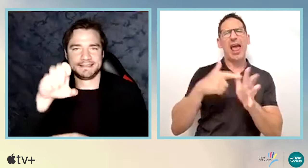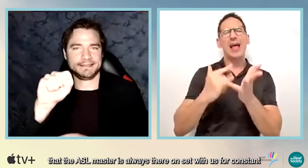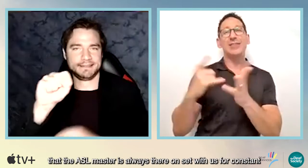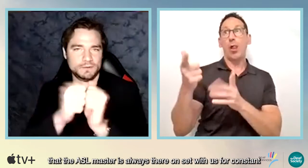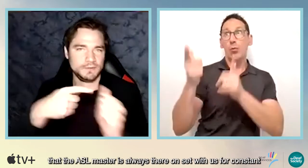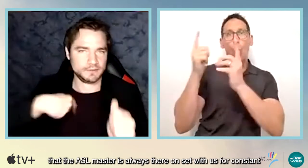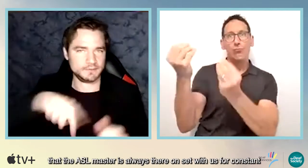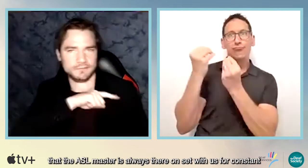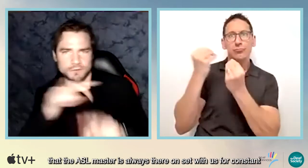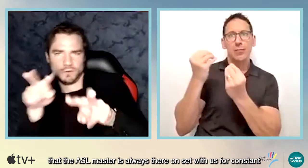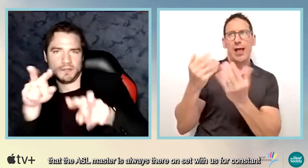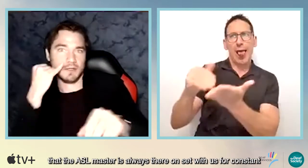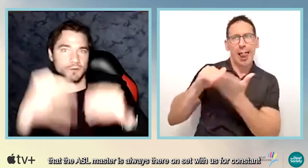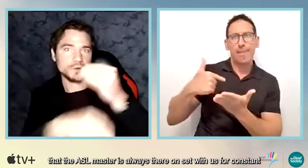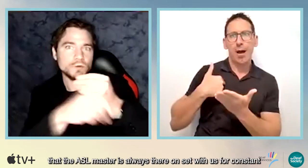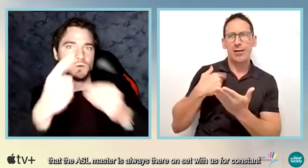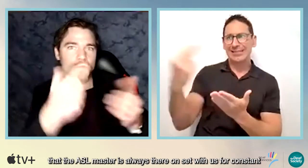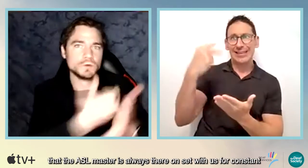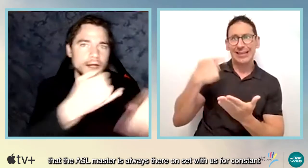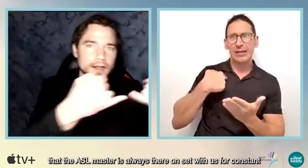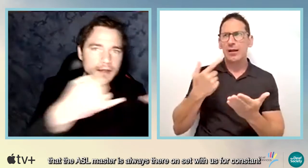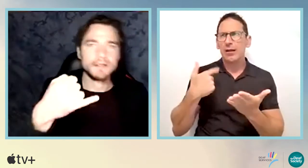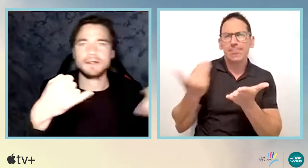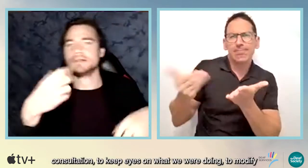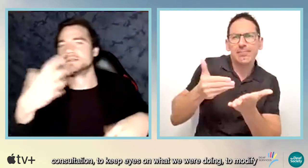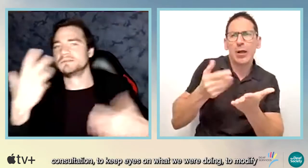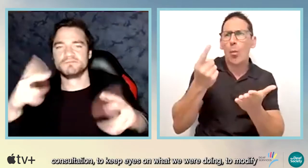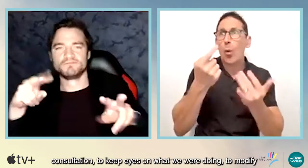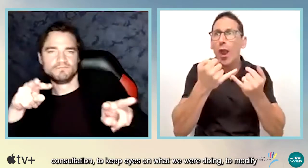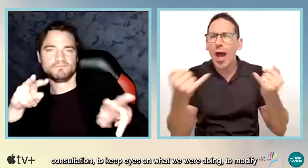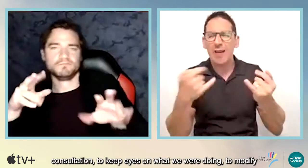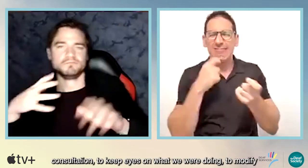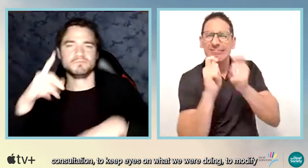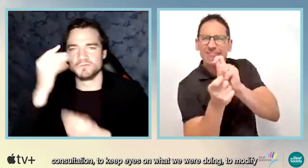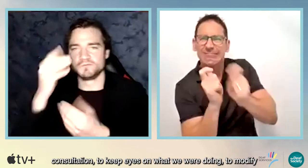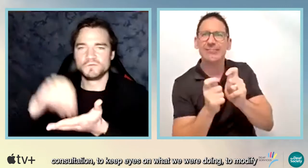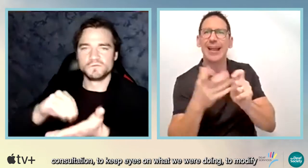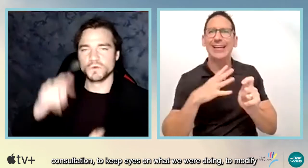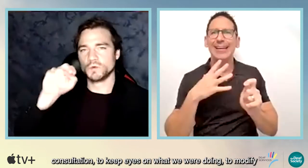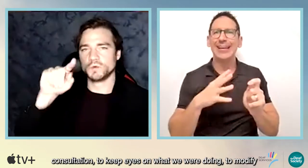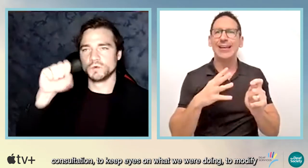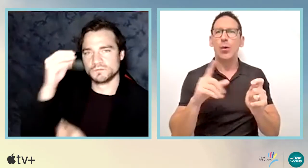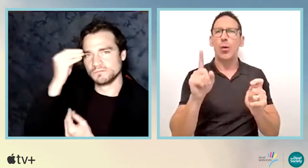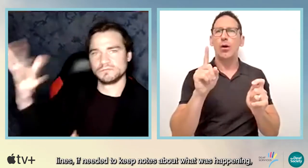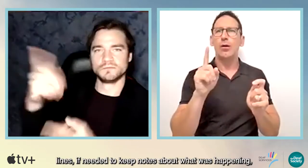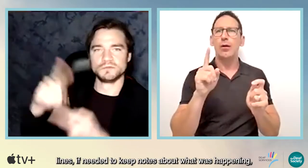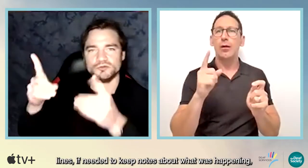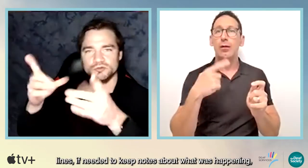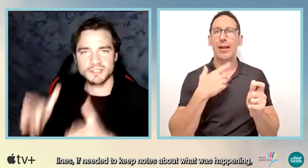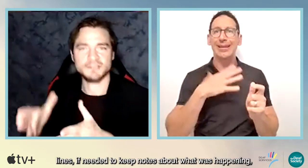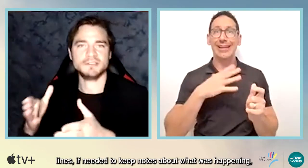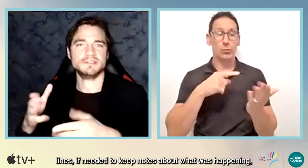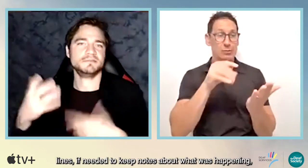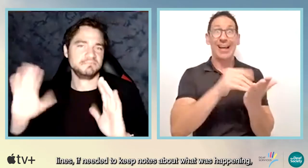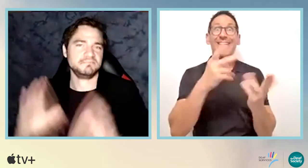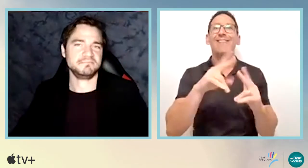having the ASL masters always there on set with us for constant consultation to keep eyes on what we were doing, to modify lines if needed to keep